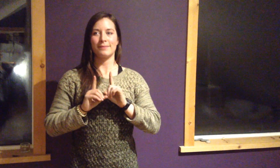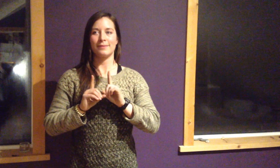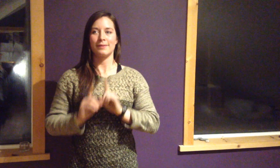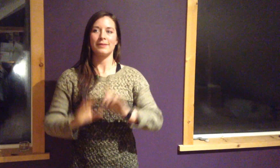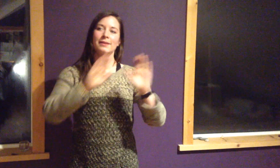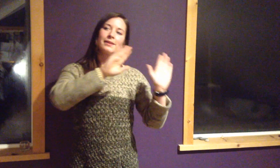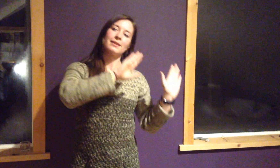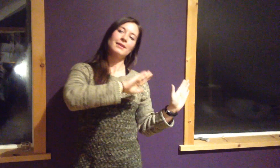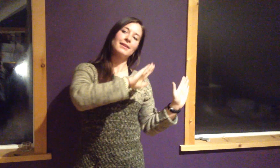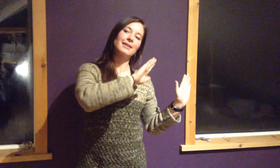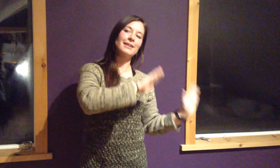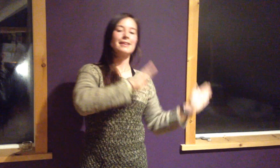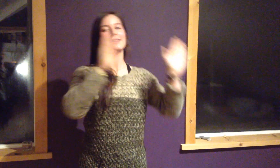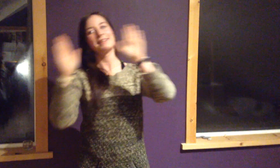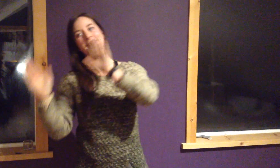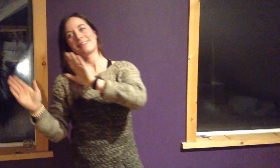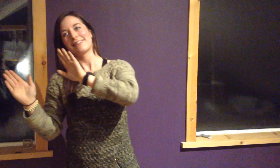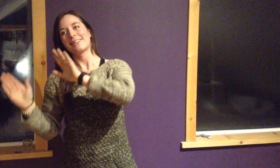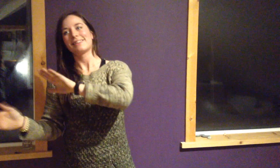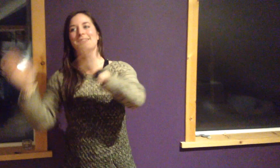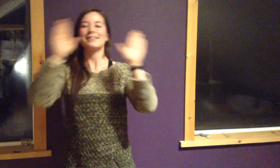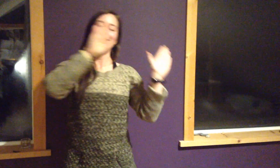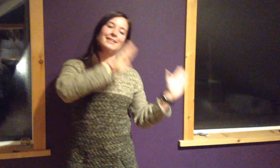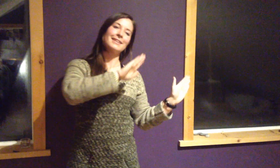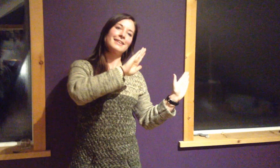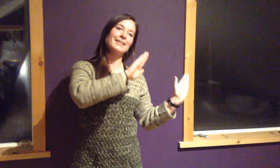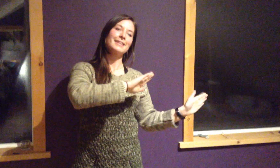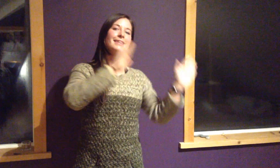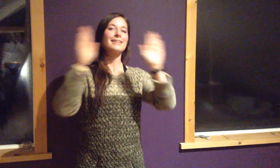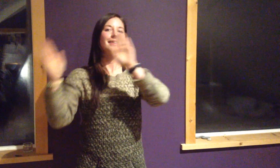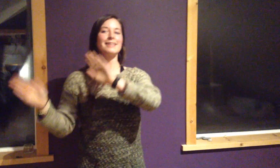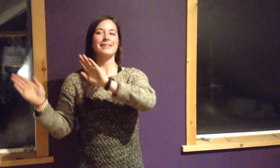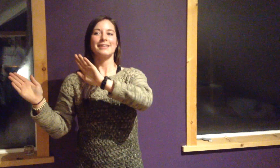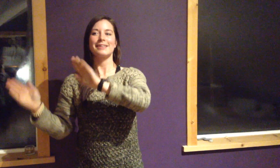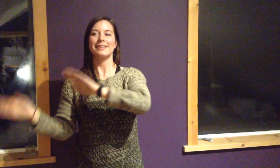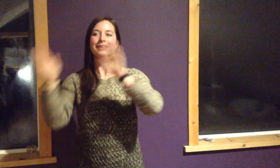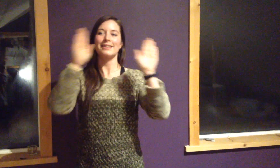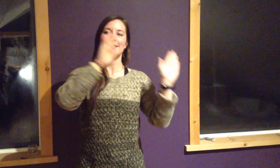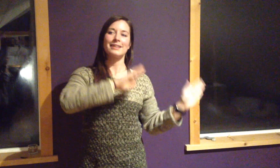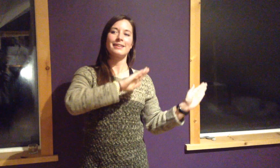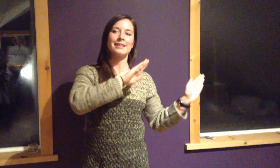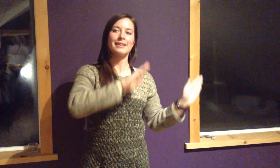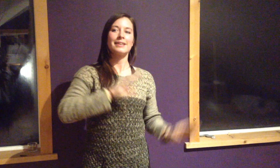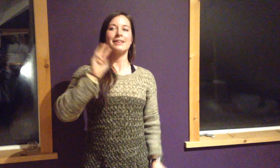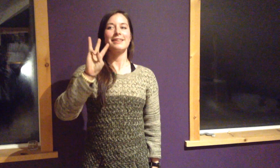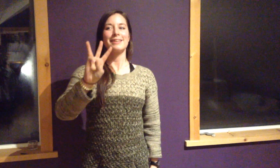And I pray that I will be true. That these three